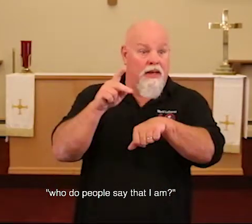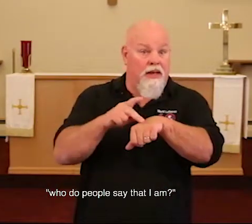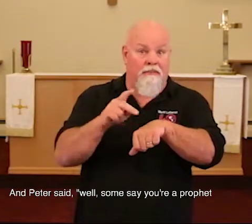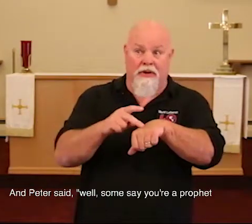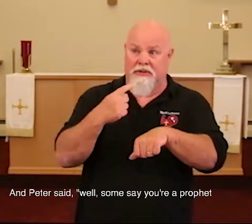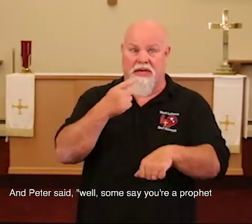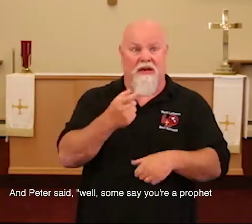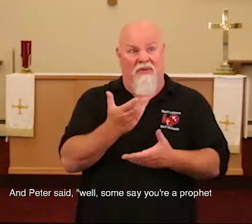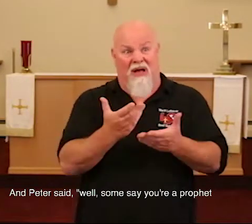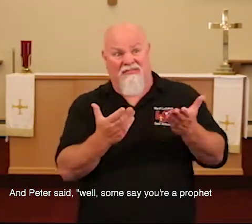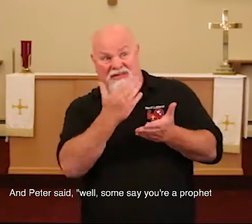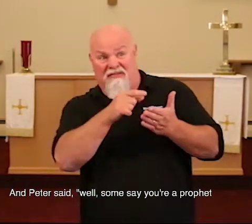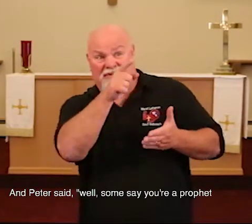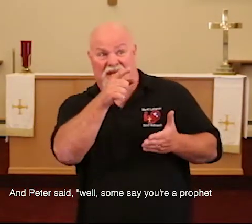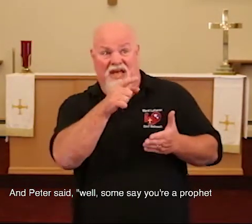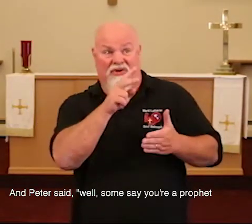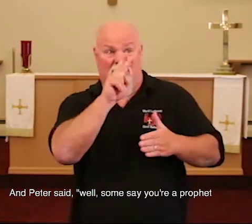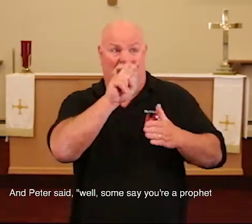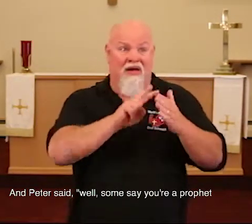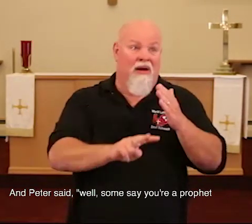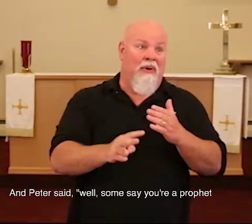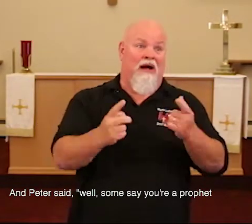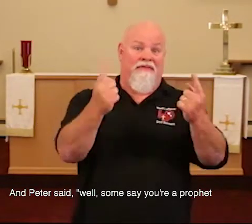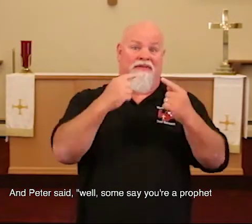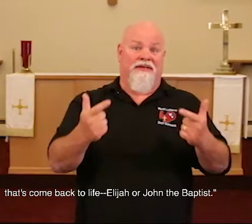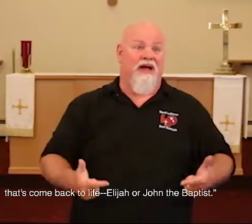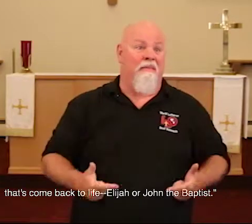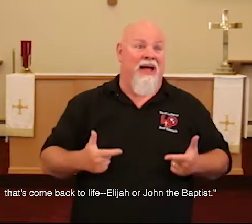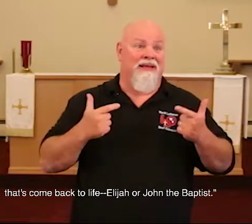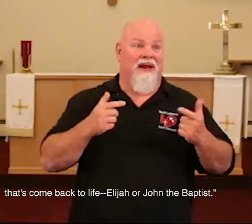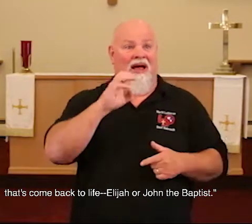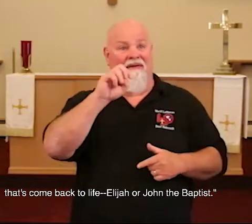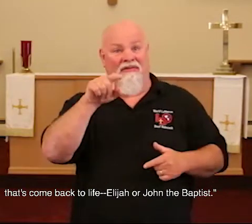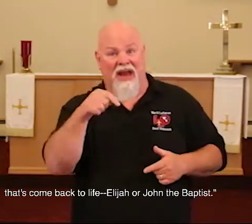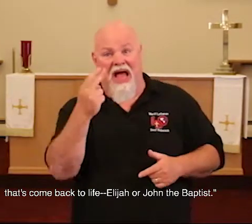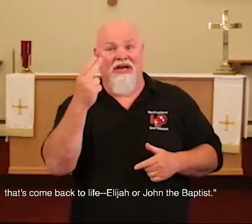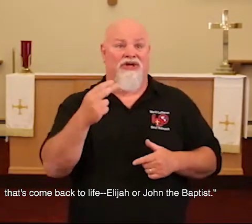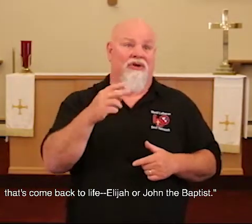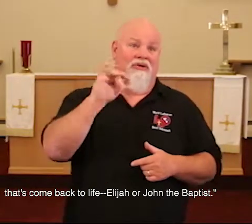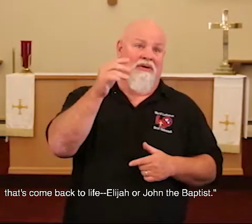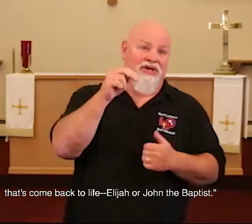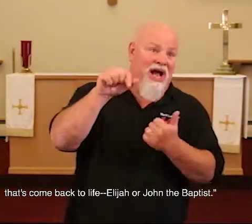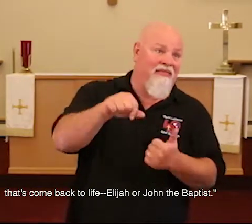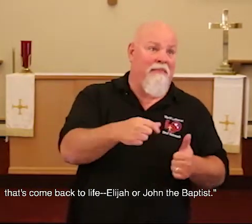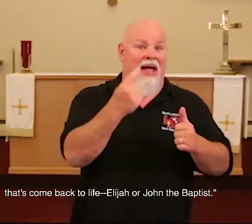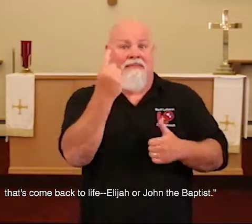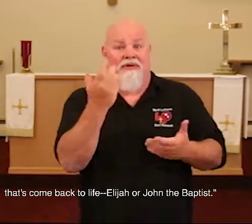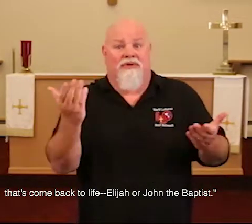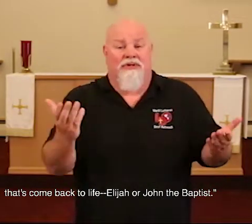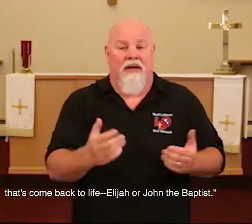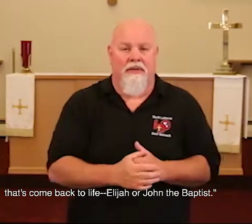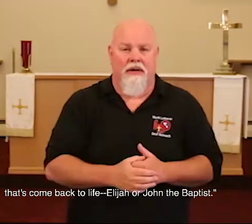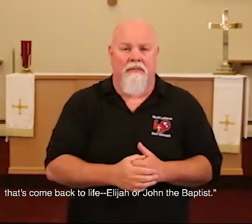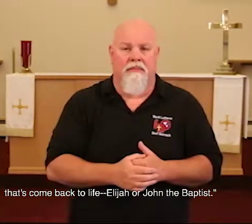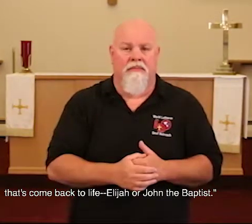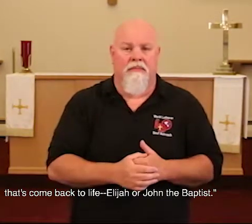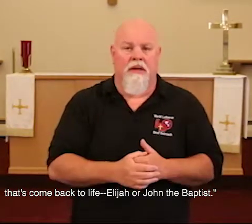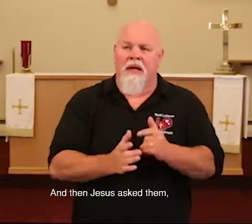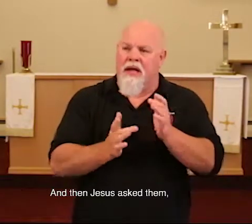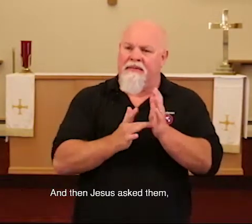And Peter said, well, some say you're a prophet that's come back to life, Elijah or John the Baptist or something. And